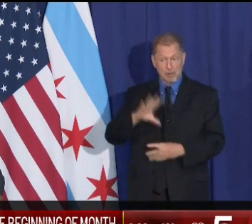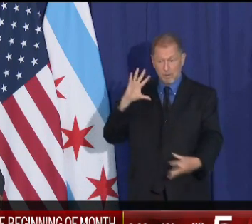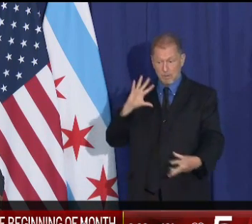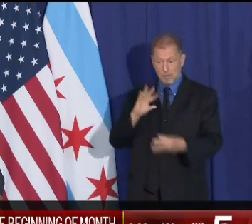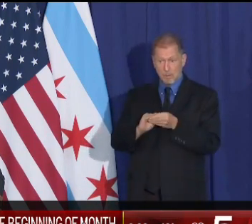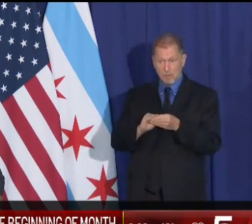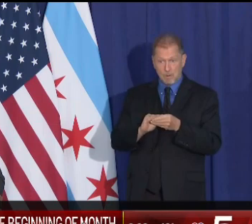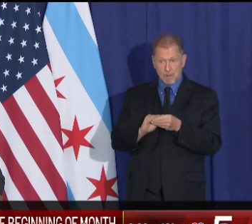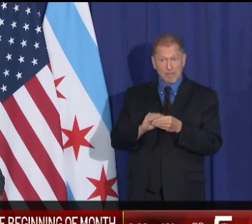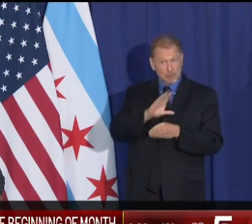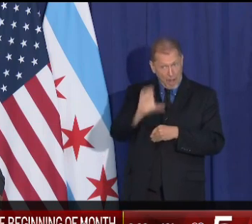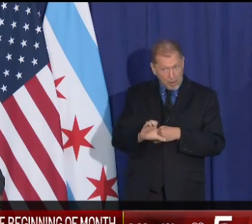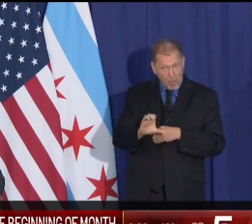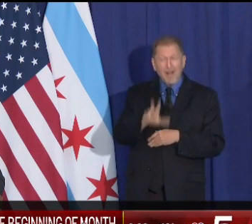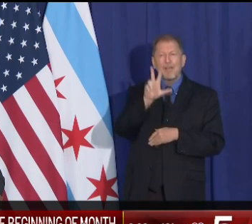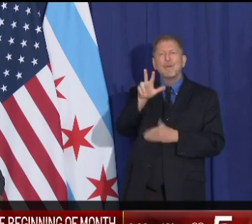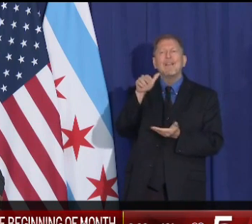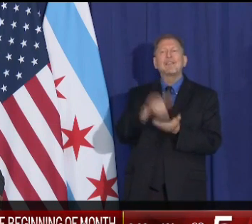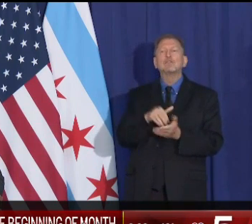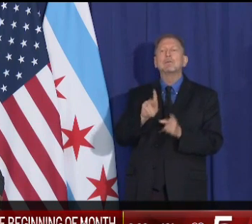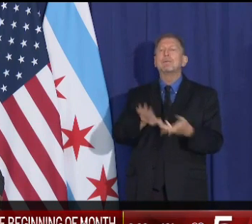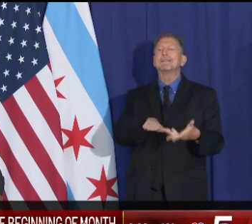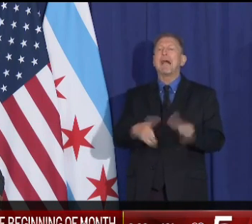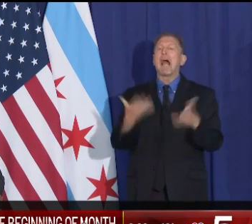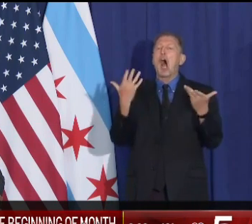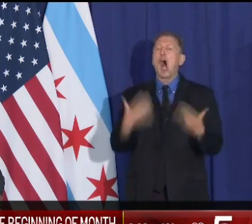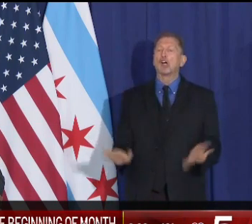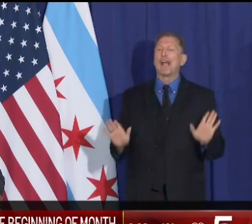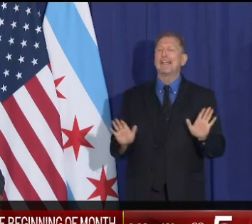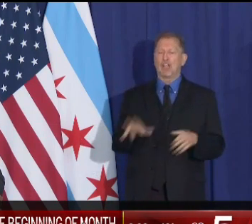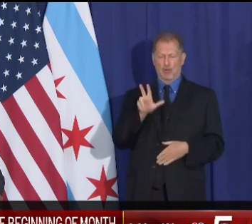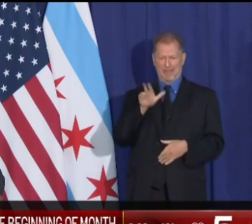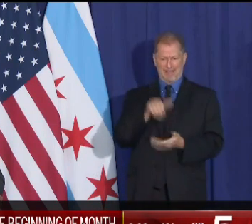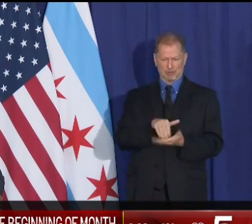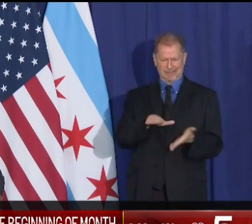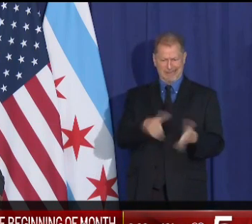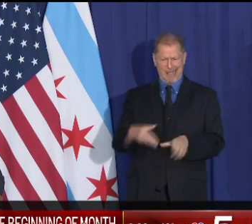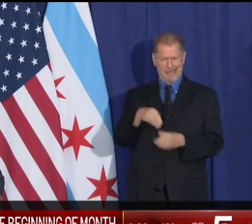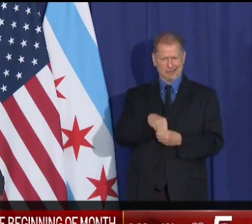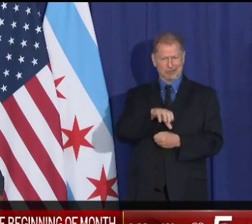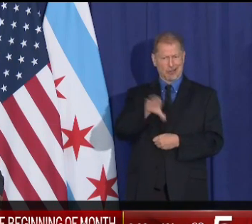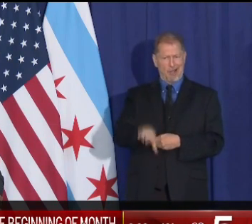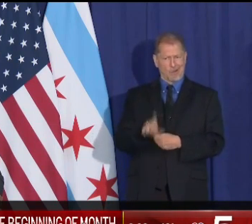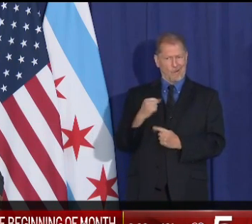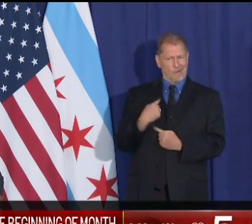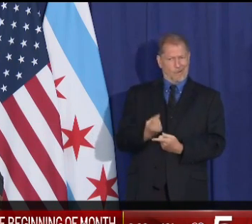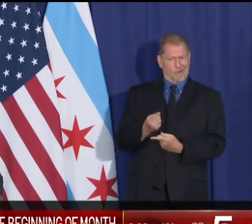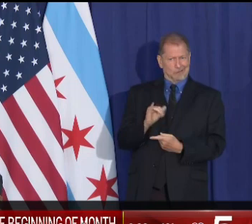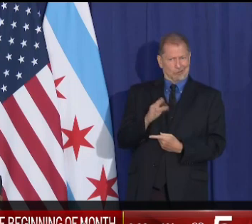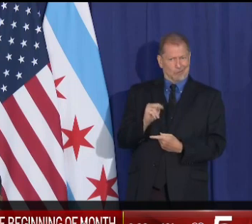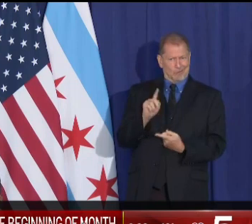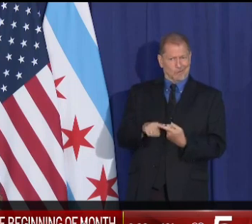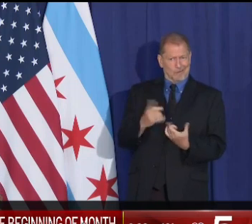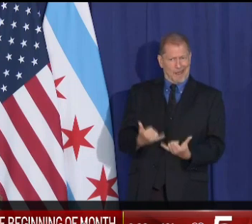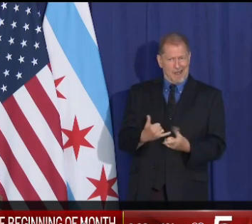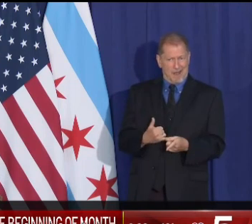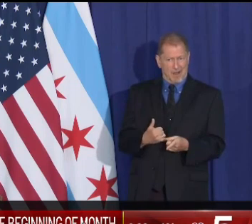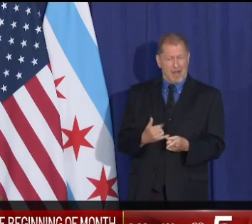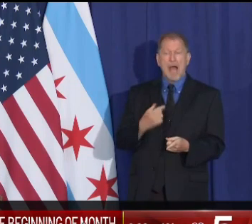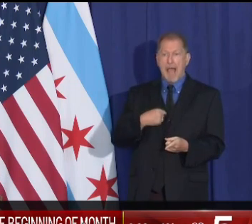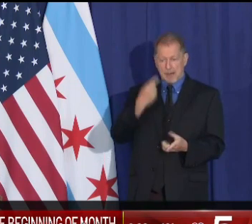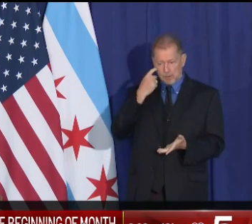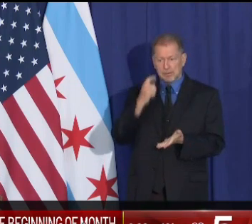,000 Chicagoans have lost their lives to COVID-19. And unfortunately, we see a daily